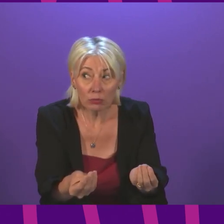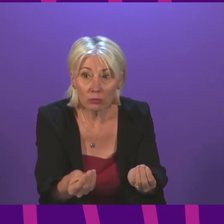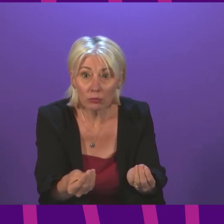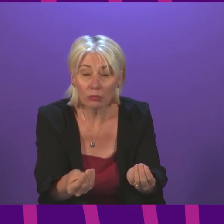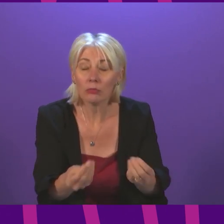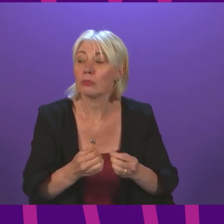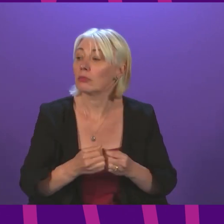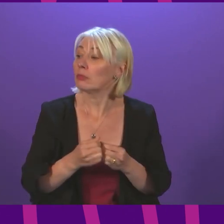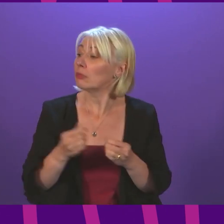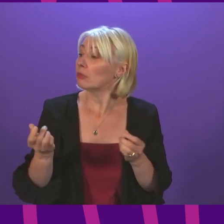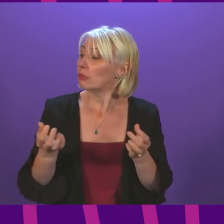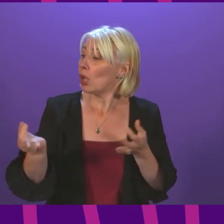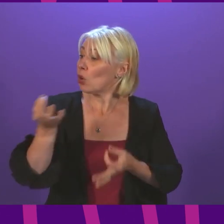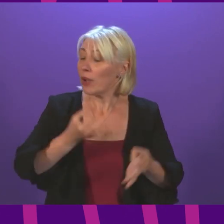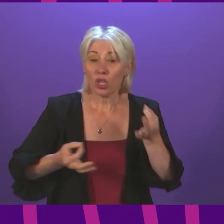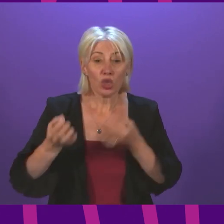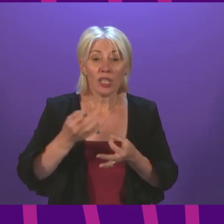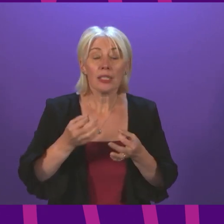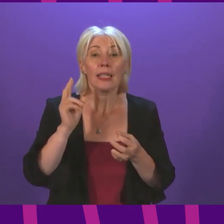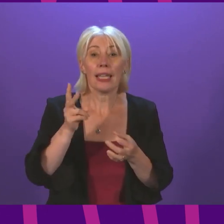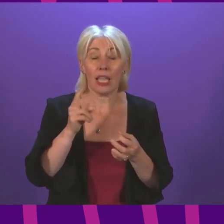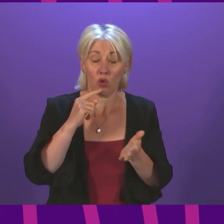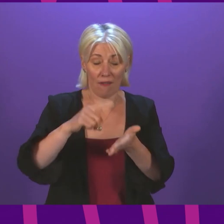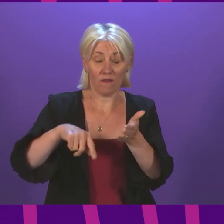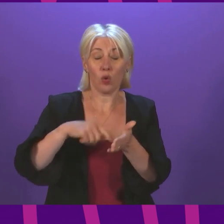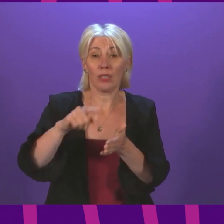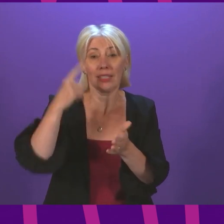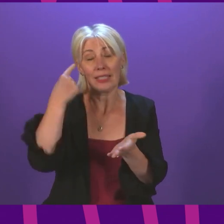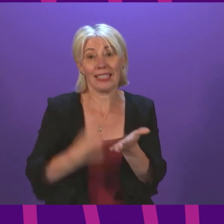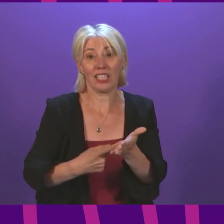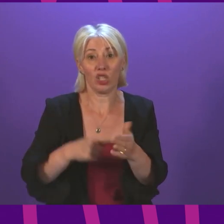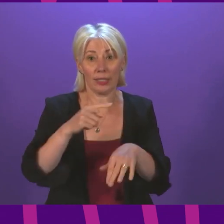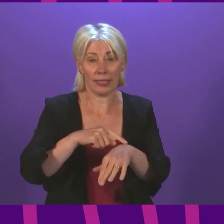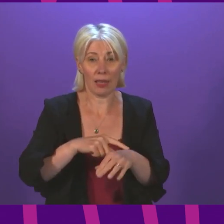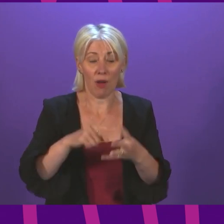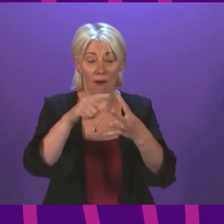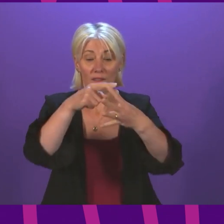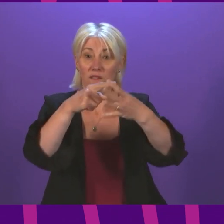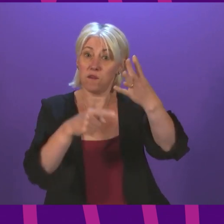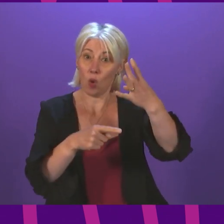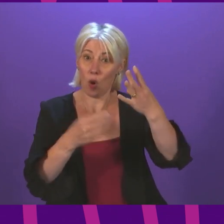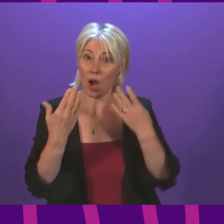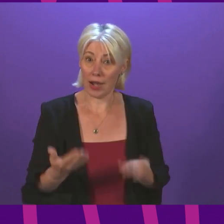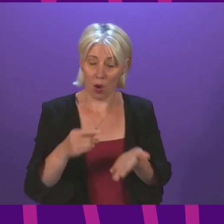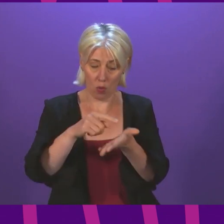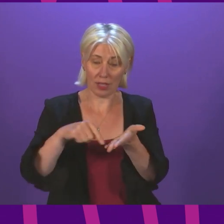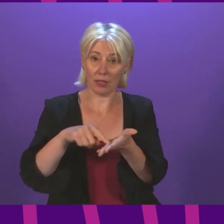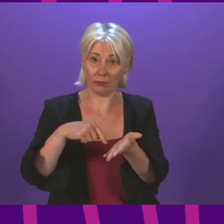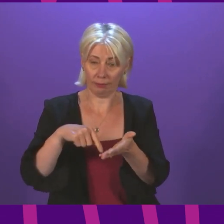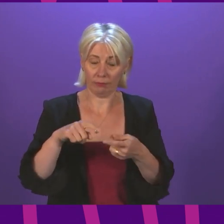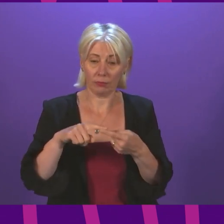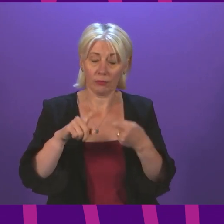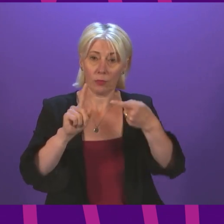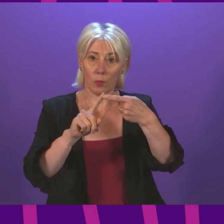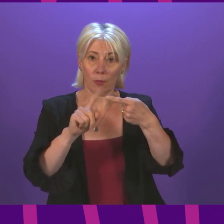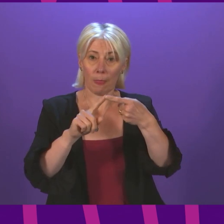The question on these motions will be put at decision time. There are four questions to be put as a result of today's business. The